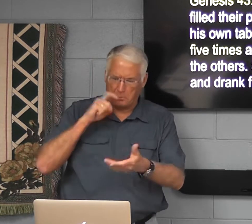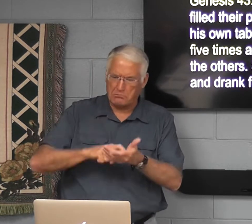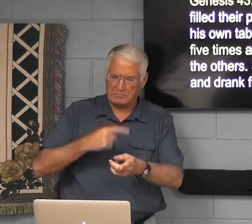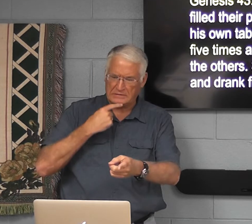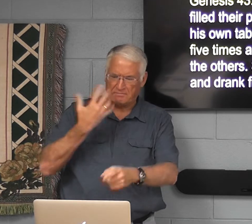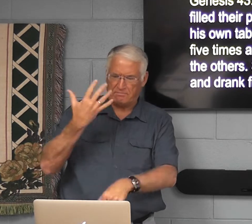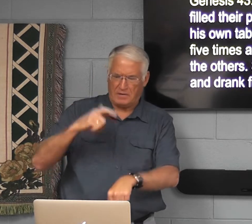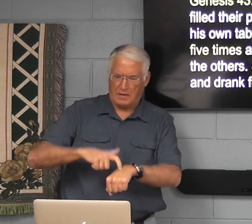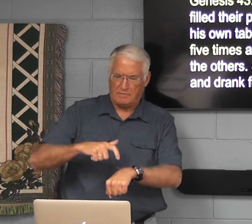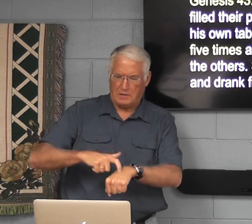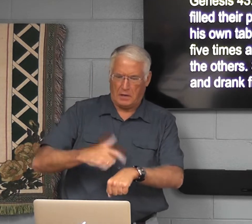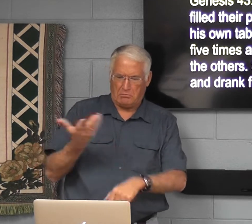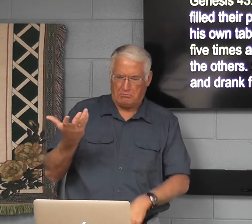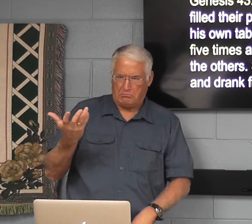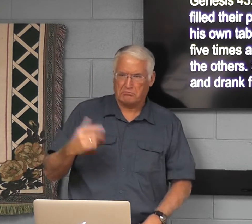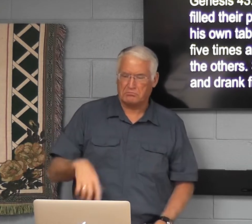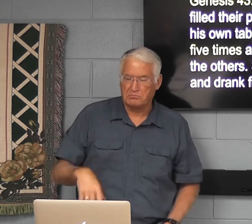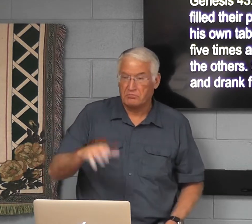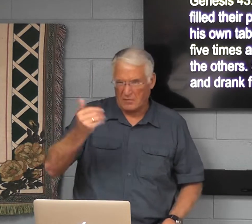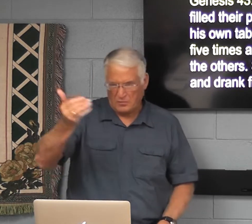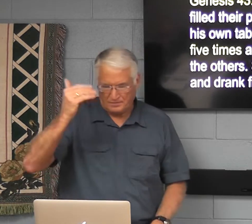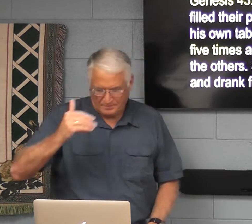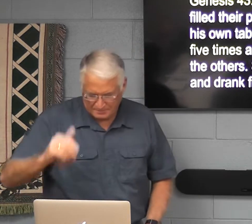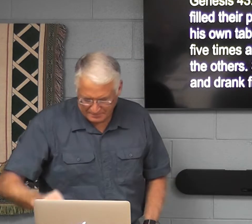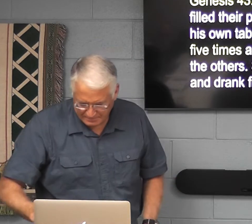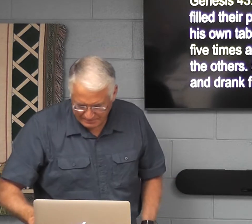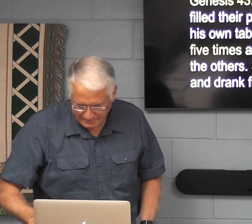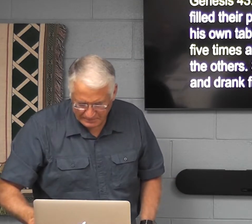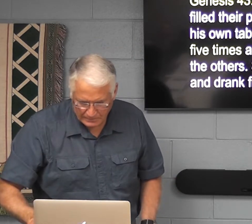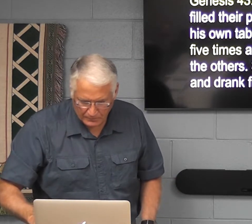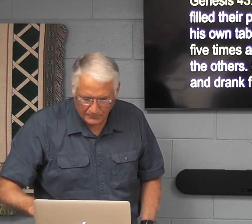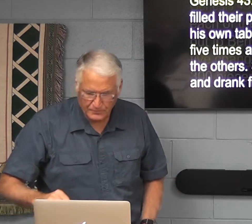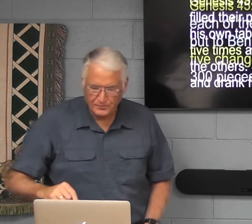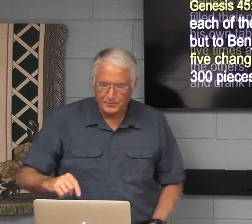there's another scripture.